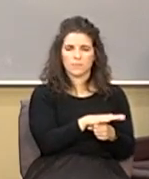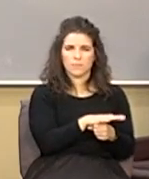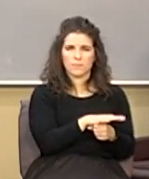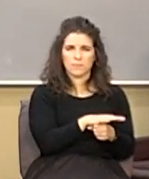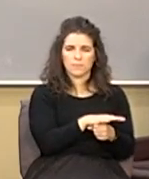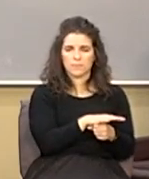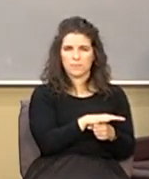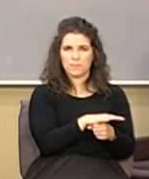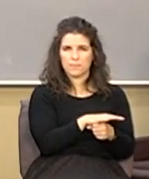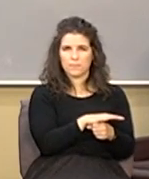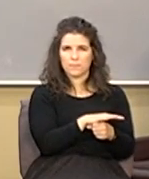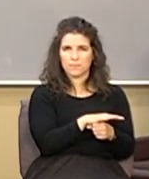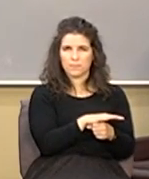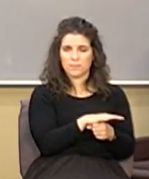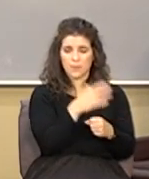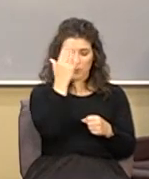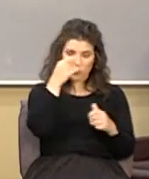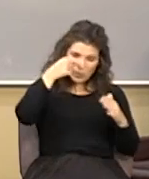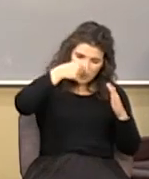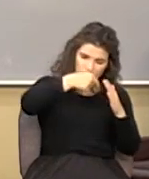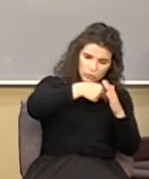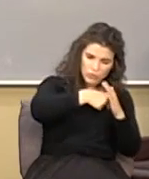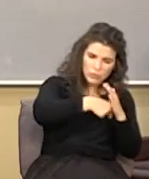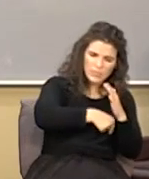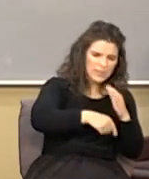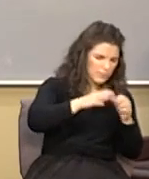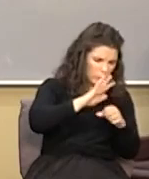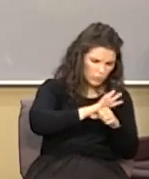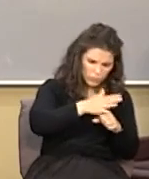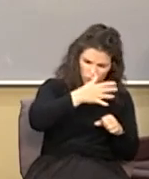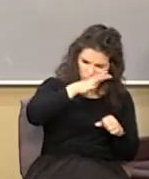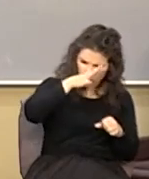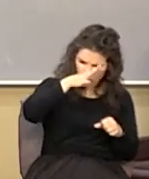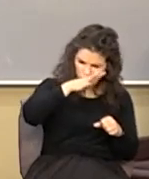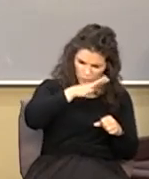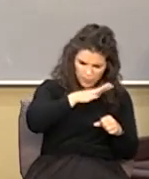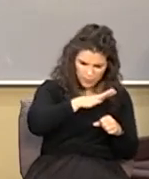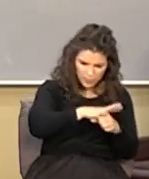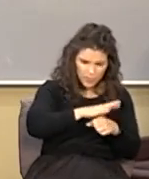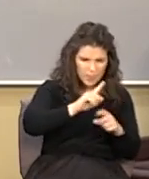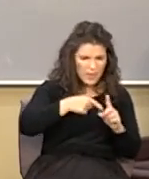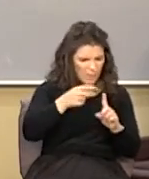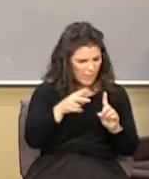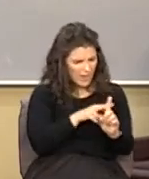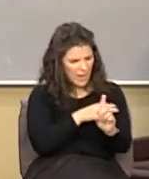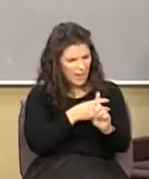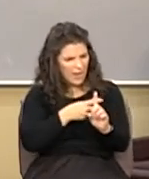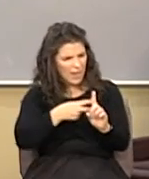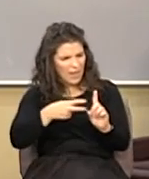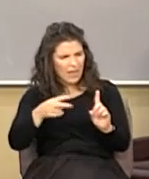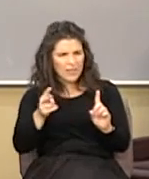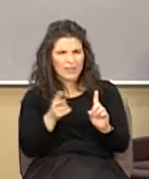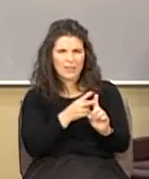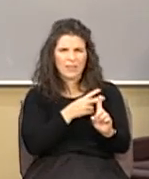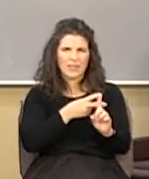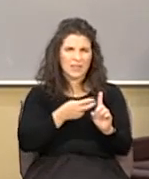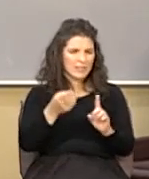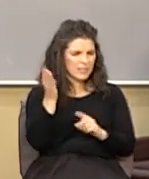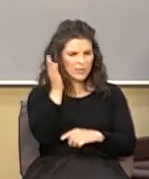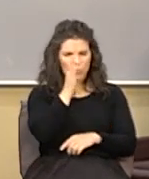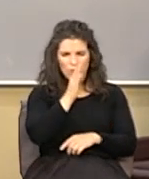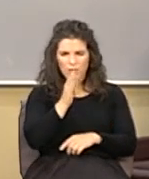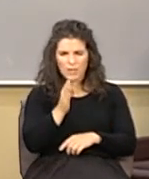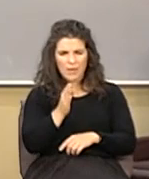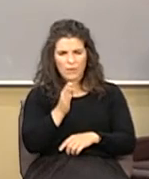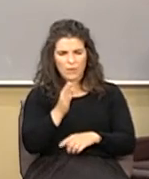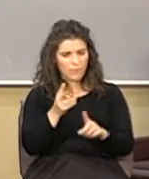that's why there's something deeply corrupting about violence and it's never going to be